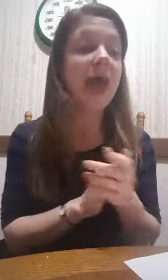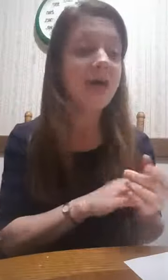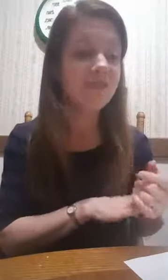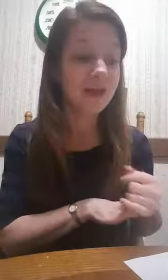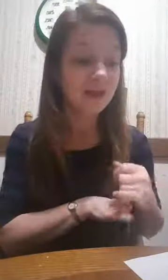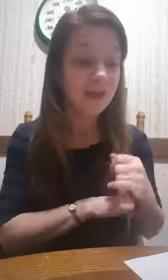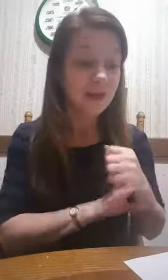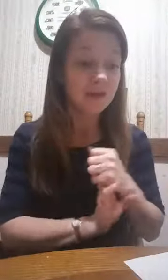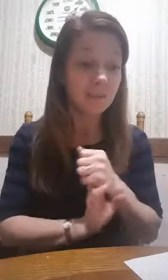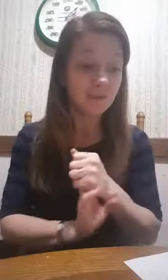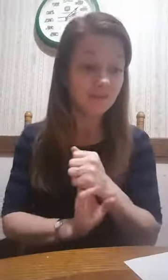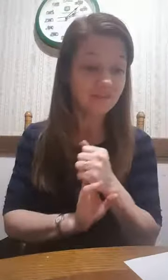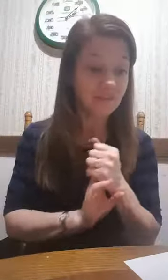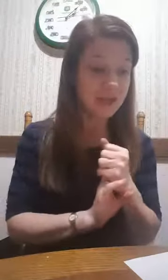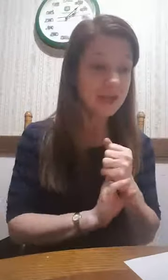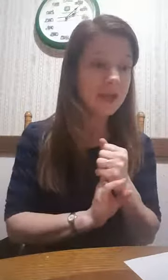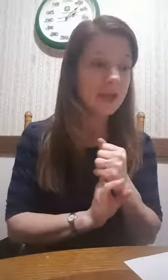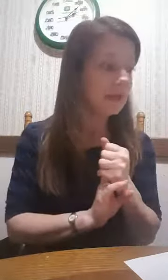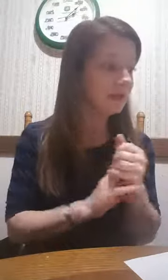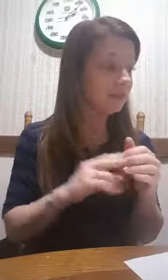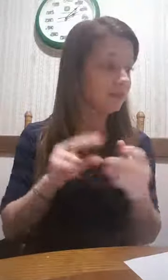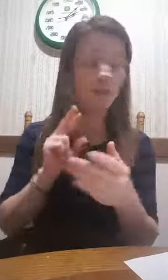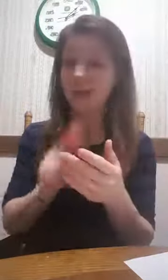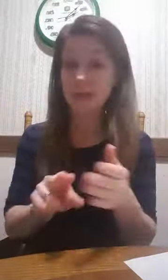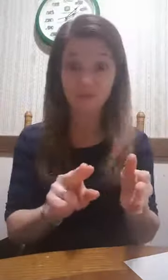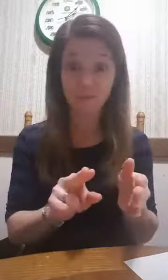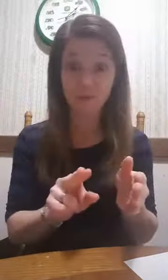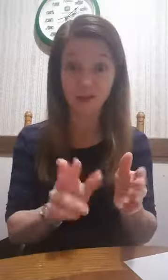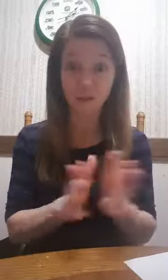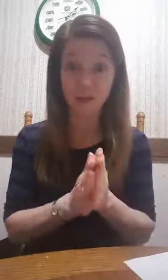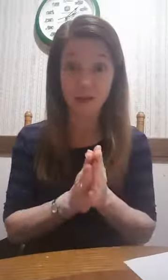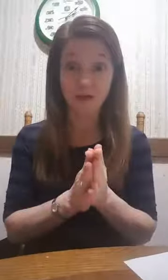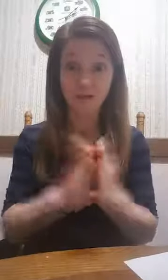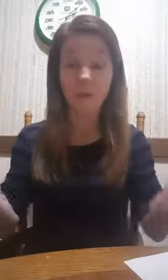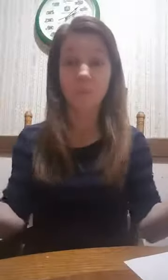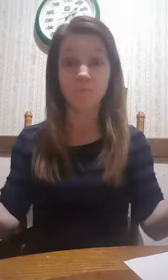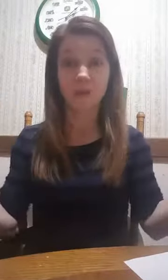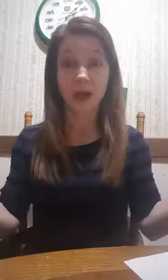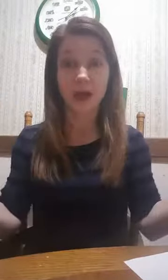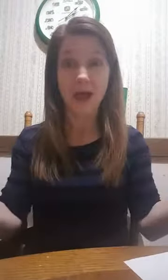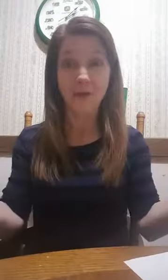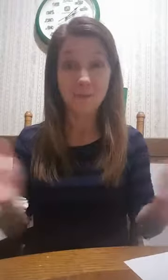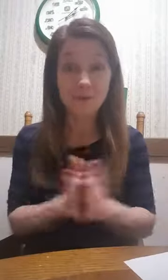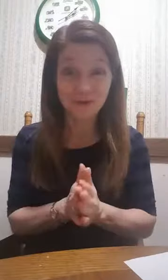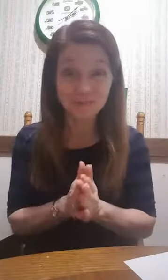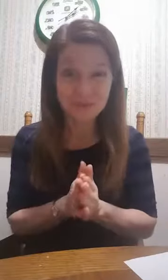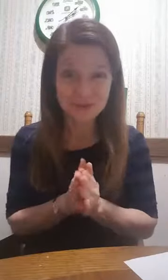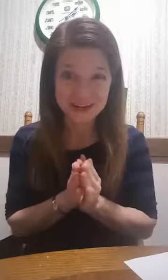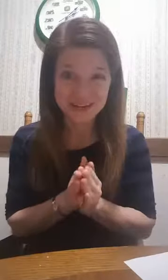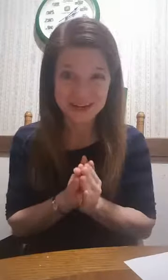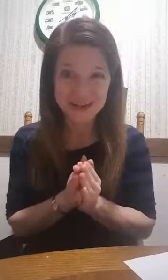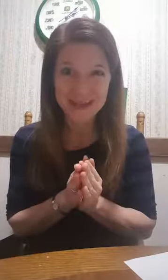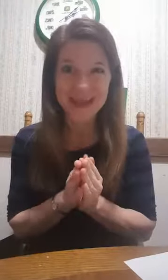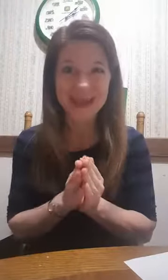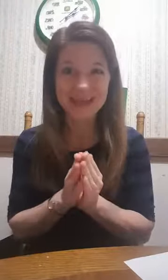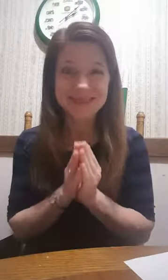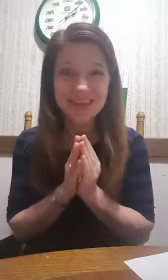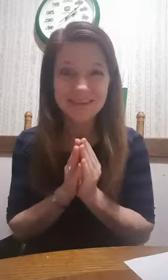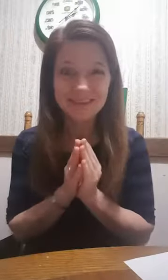And, then, number seven is to create a sleep sanctuary. So, I hope you all sleep great tonight. And, thank you